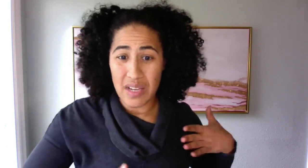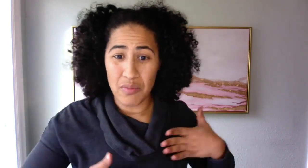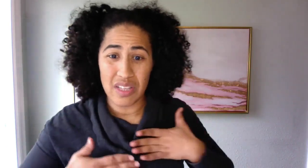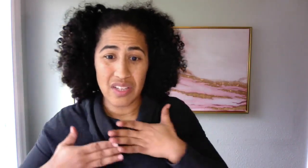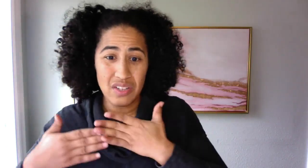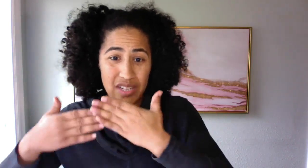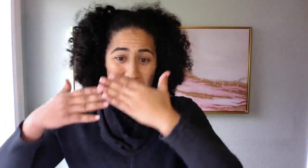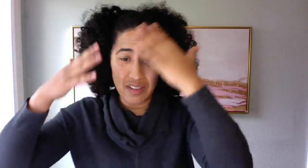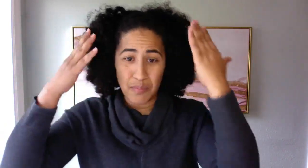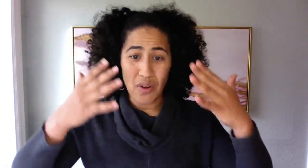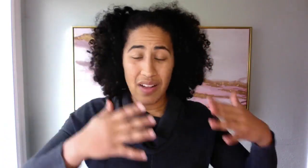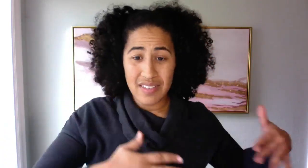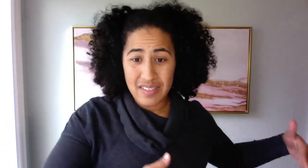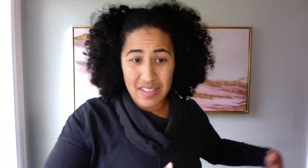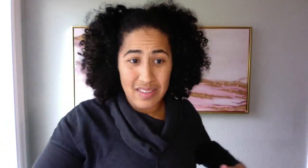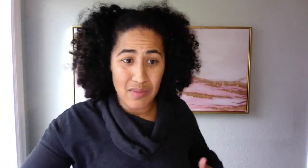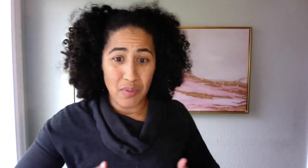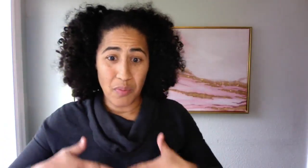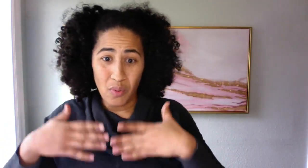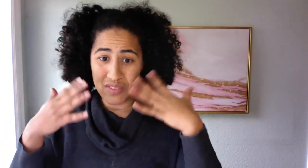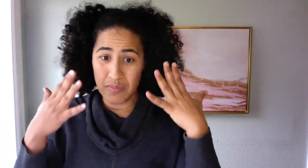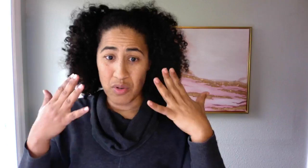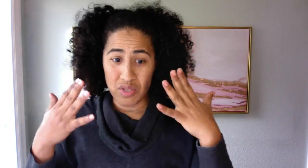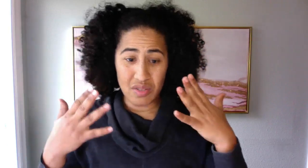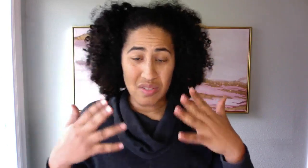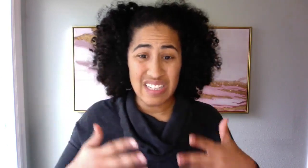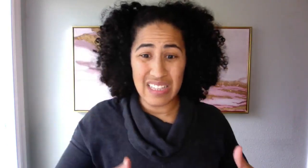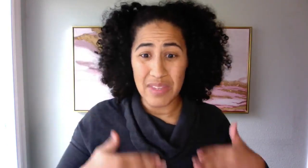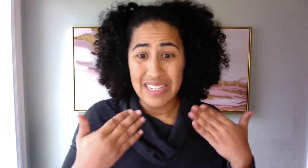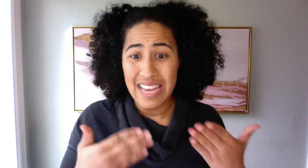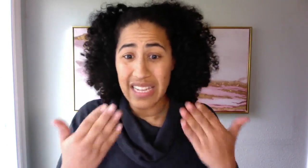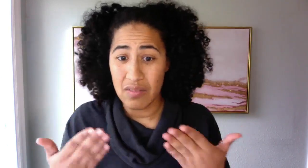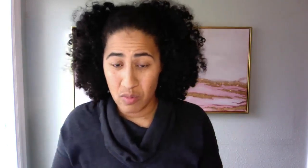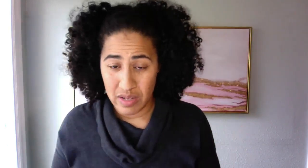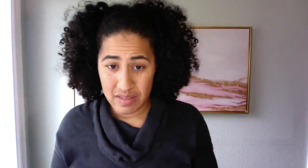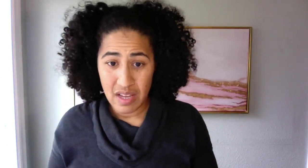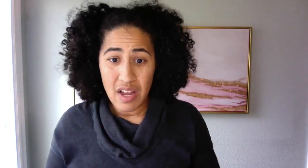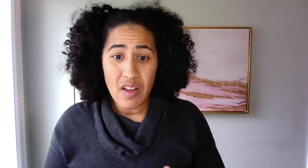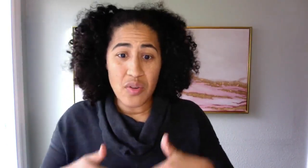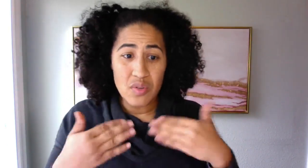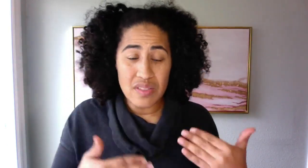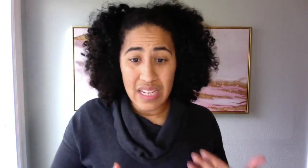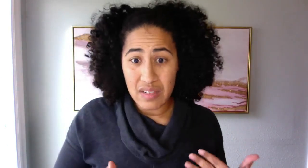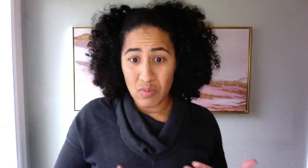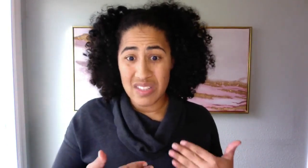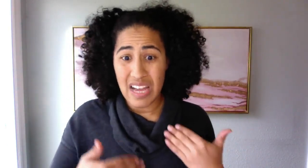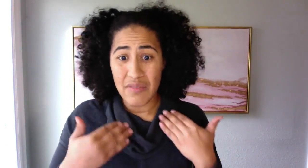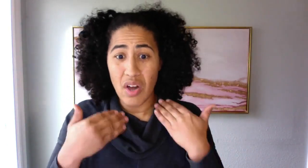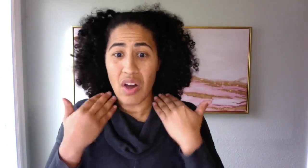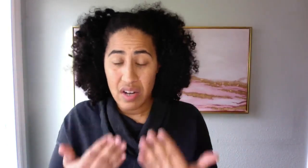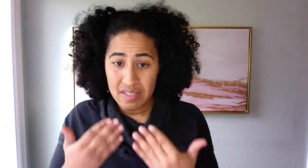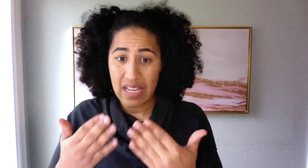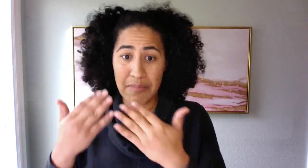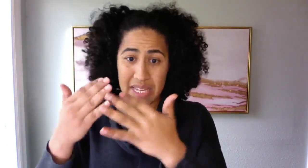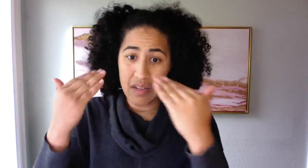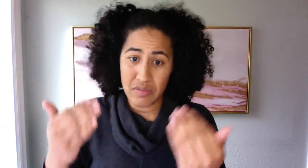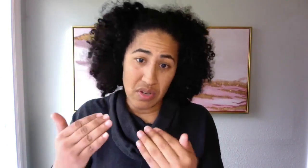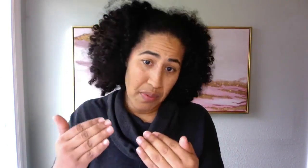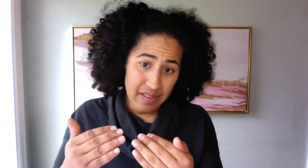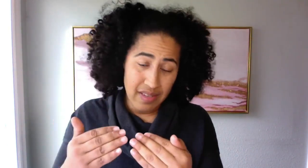really good at processing the reports, emotions are sending them the negative ones. Those negative ones have the hardest time making it through your process,